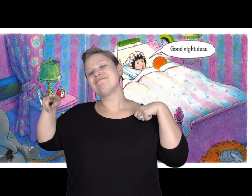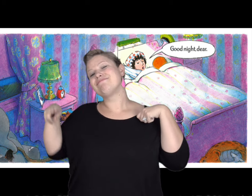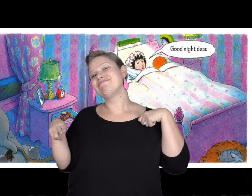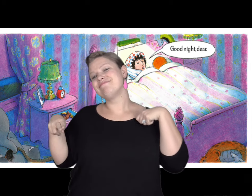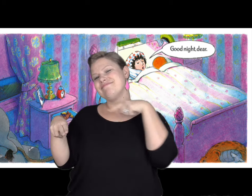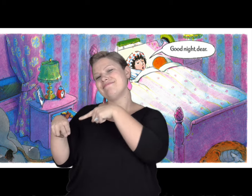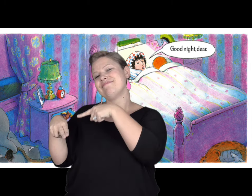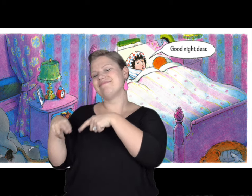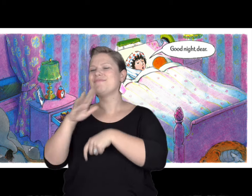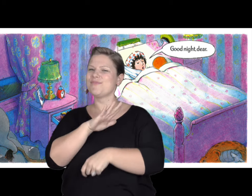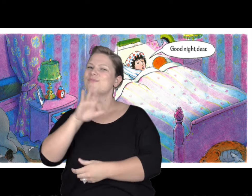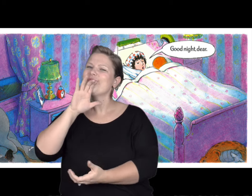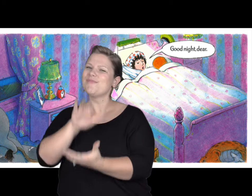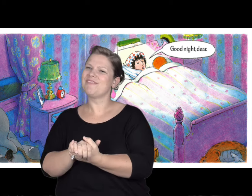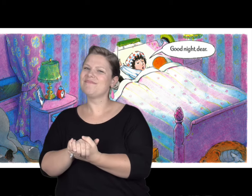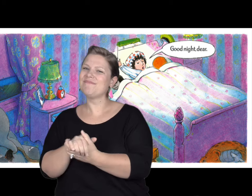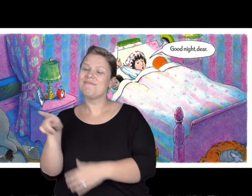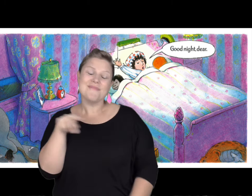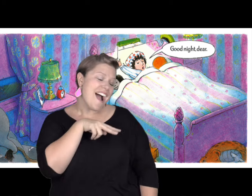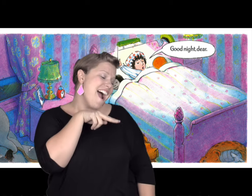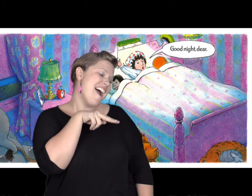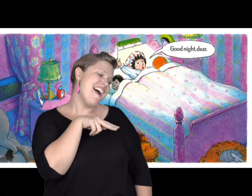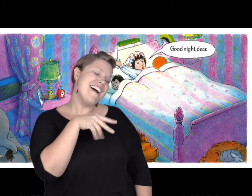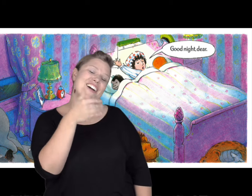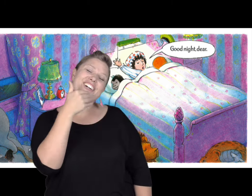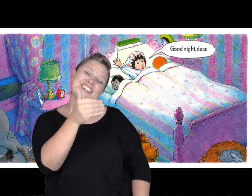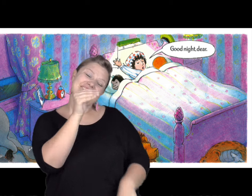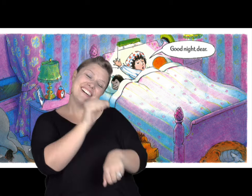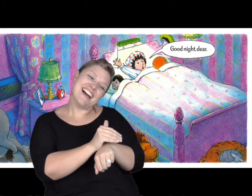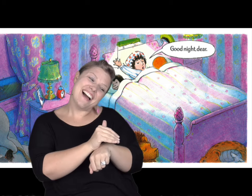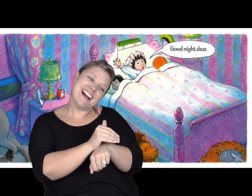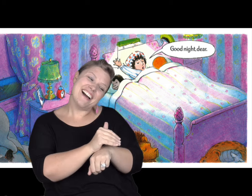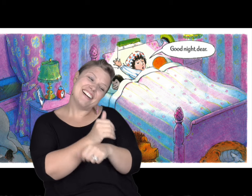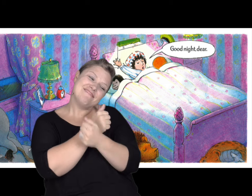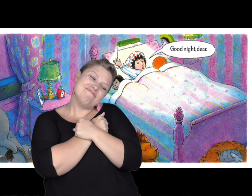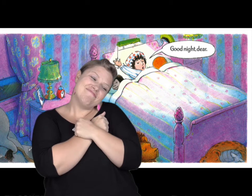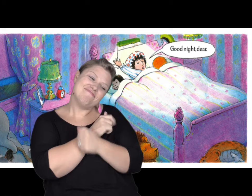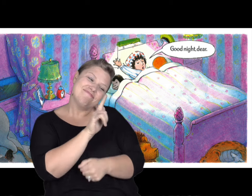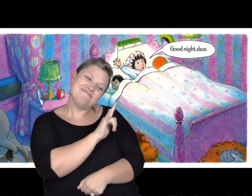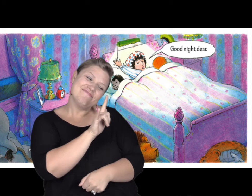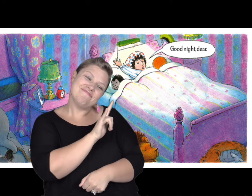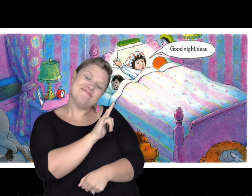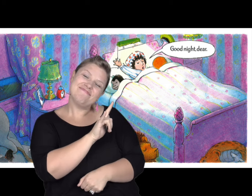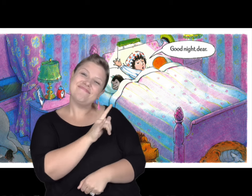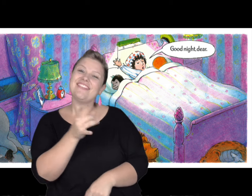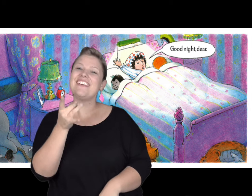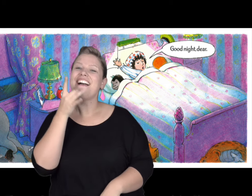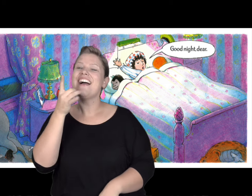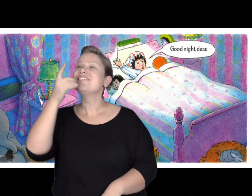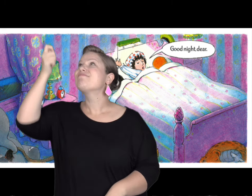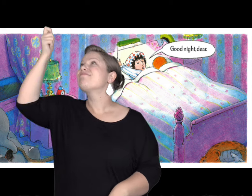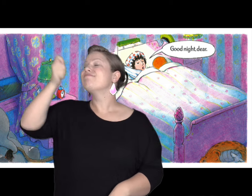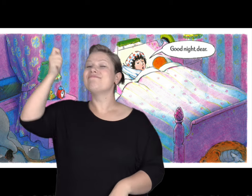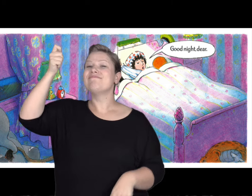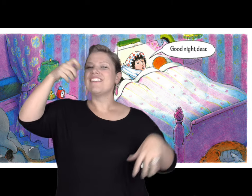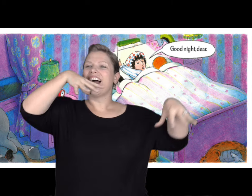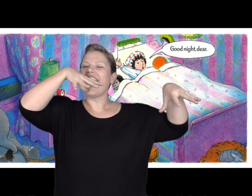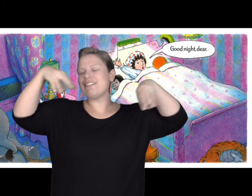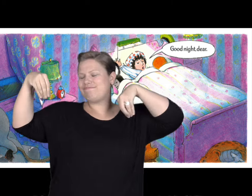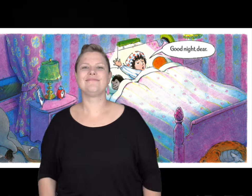snuggled in his bed and the zookeeper's wife said good night dear and turned the